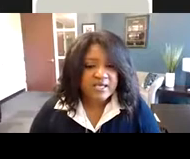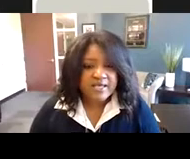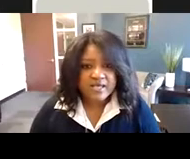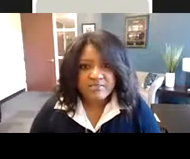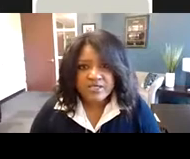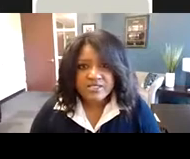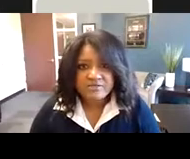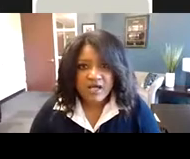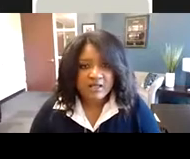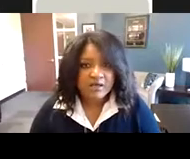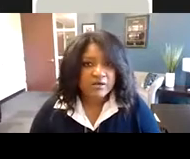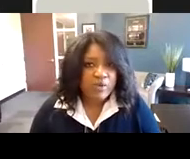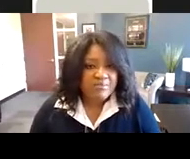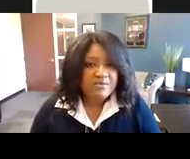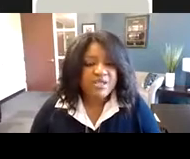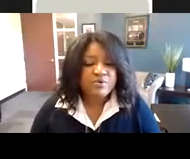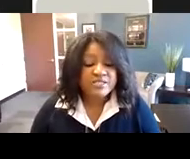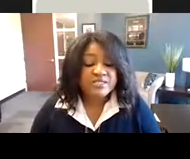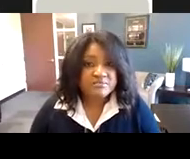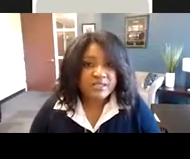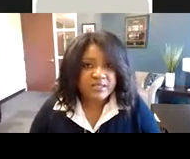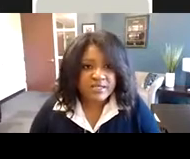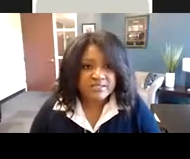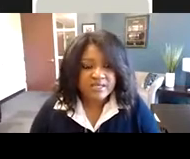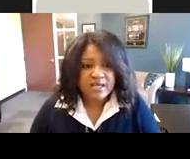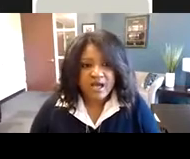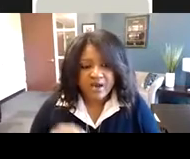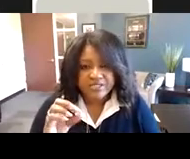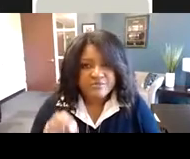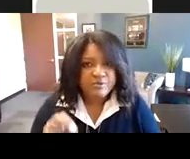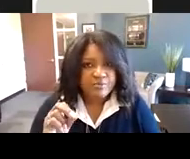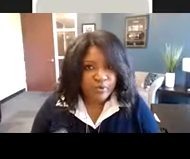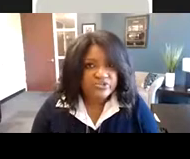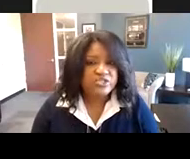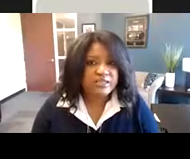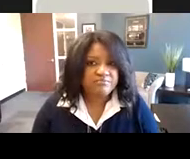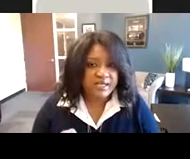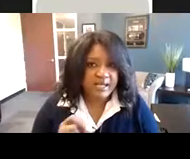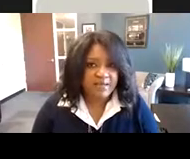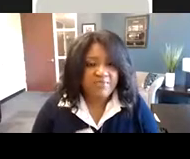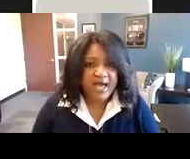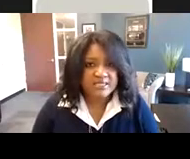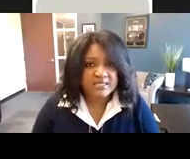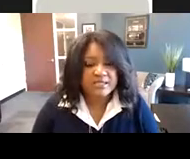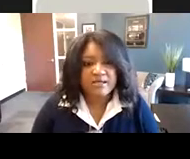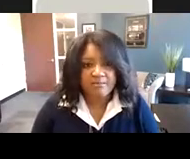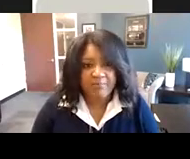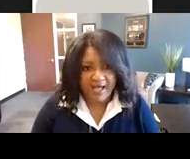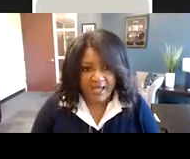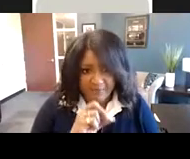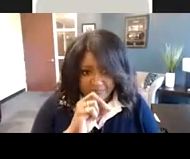that communities of color, women, people with disabilities are disproportionately being impacted